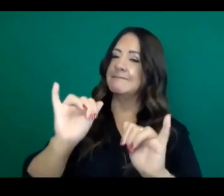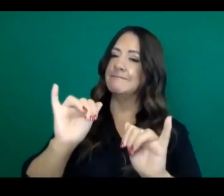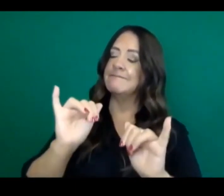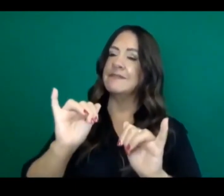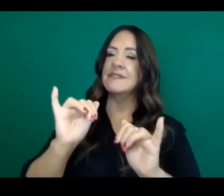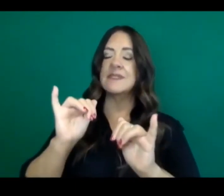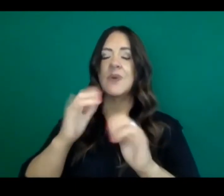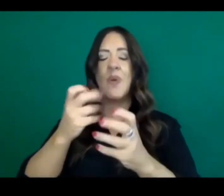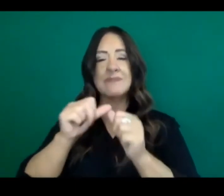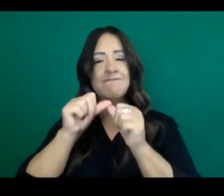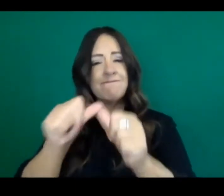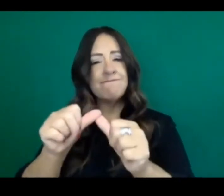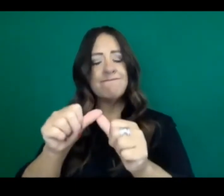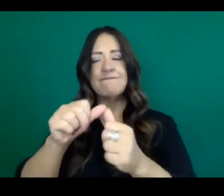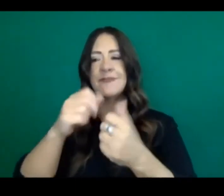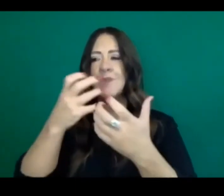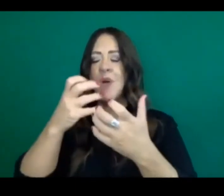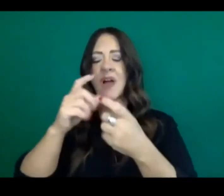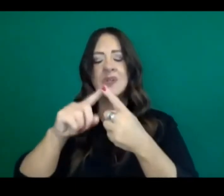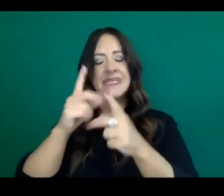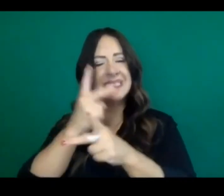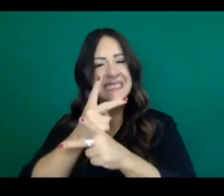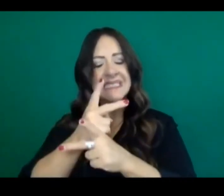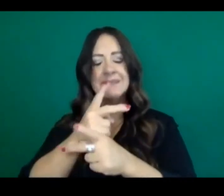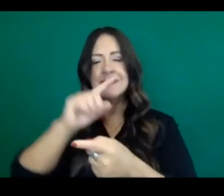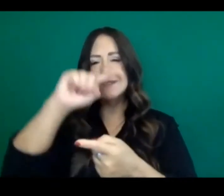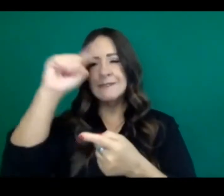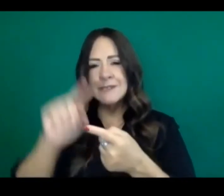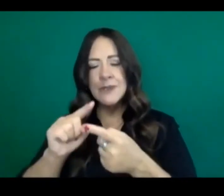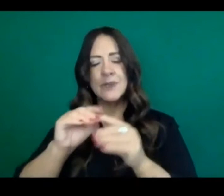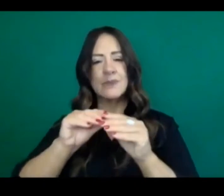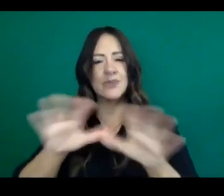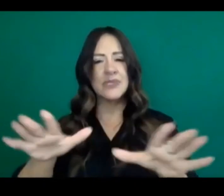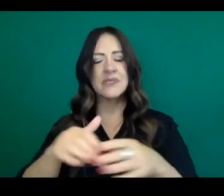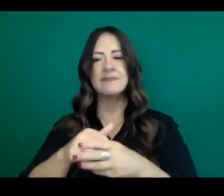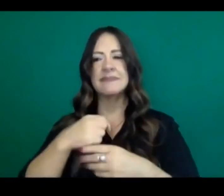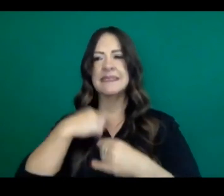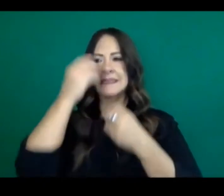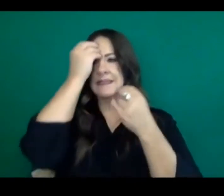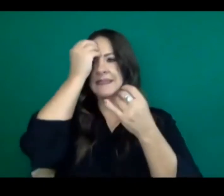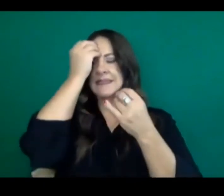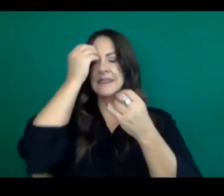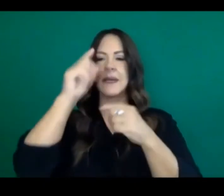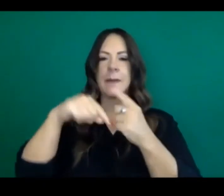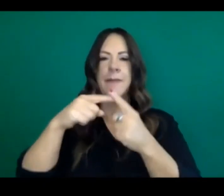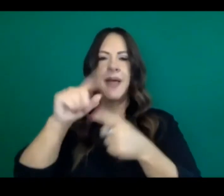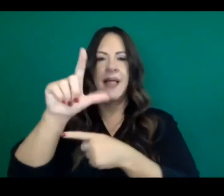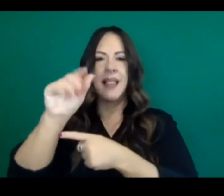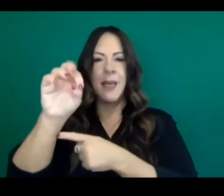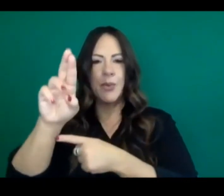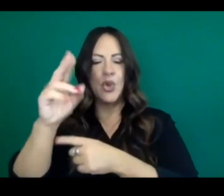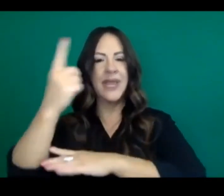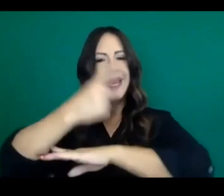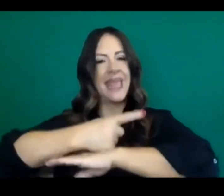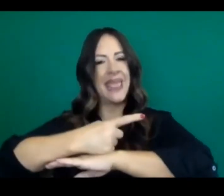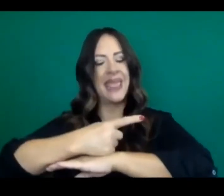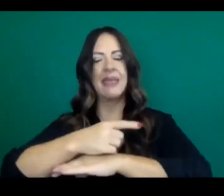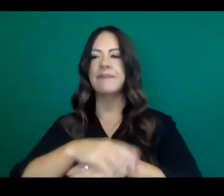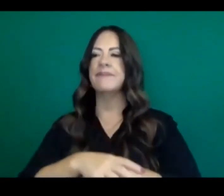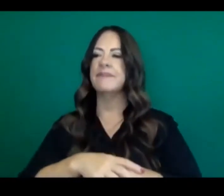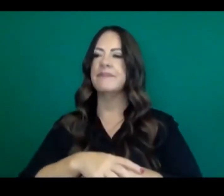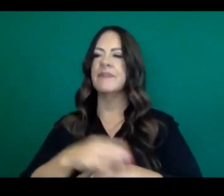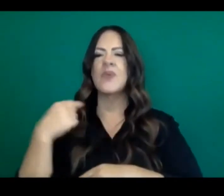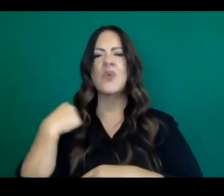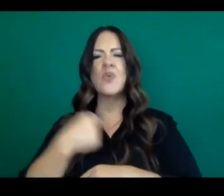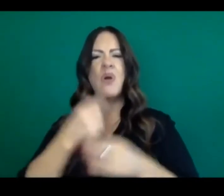and reduce transmission. I think about Labor Day and I think about our lifting up our laborers across the state and people who